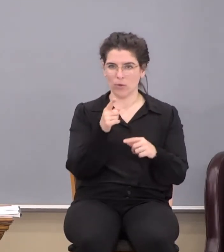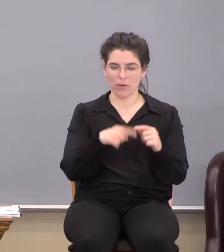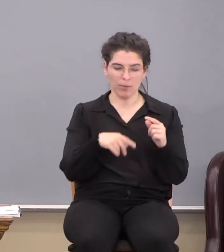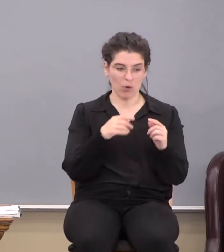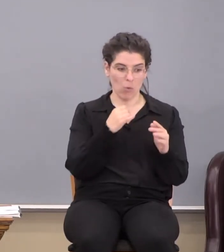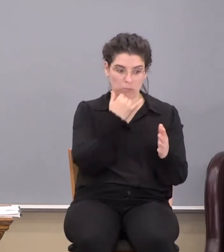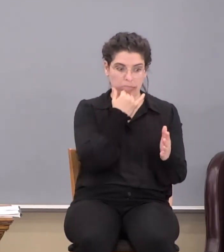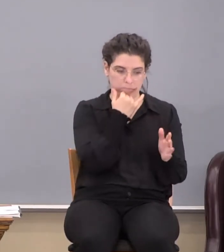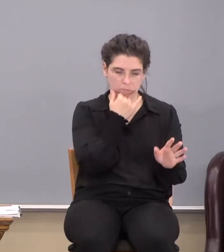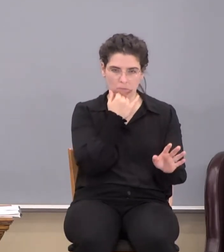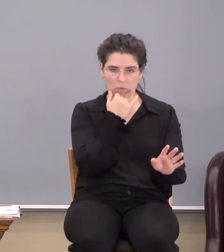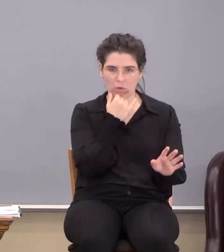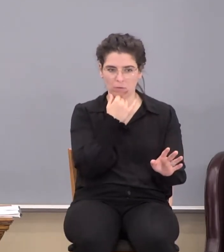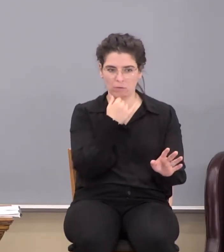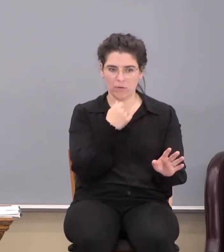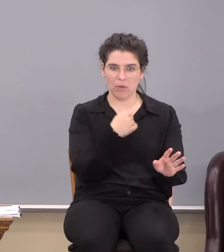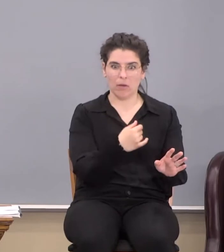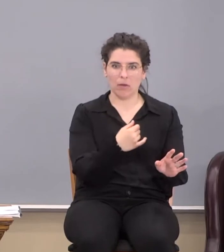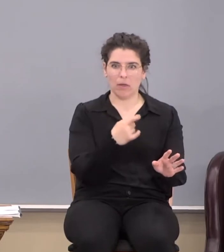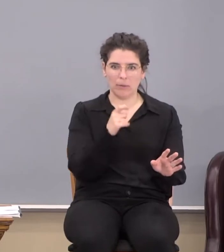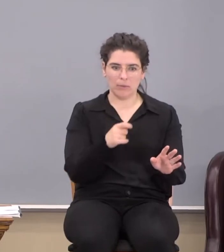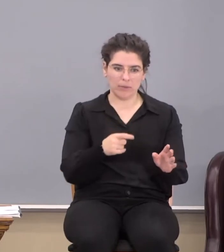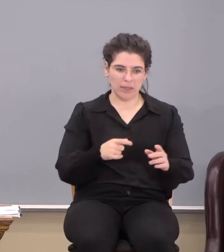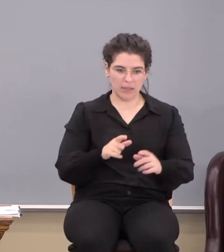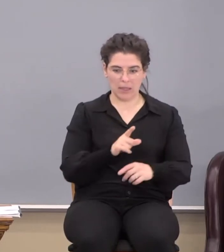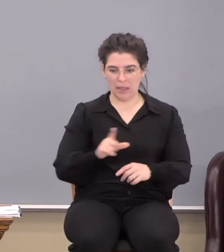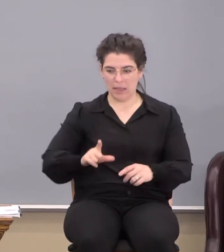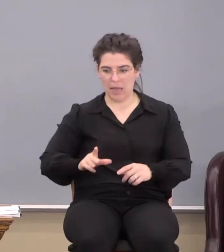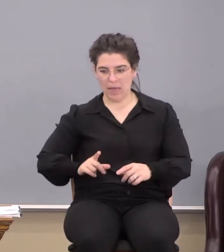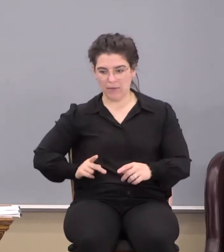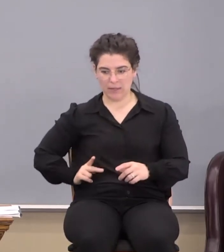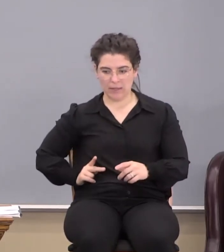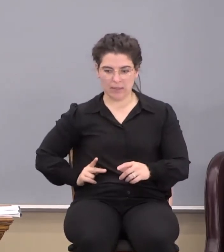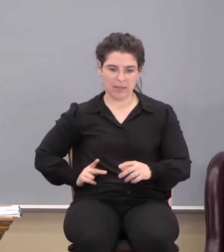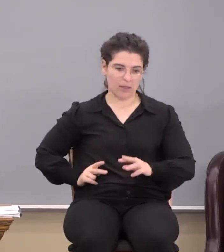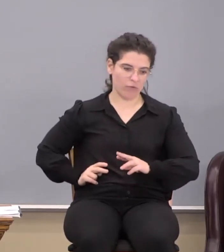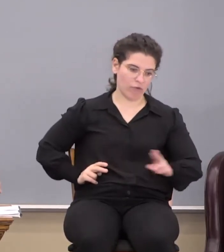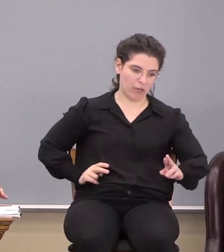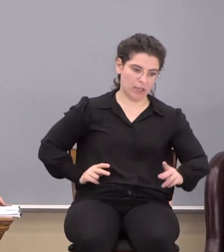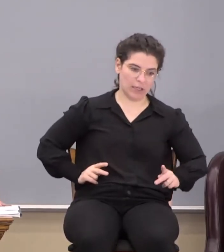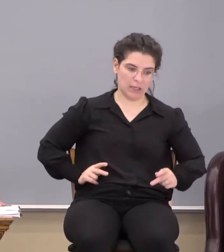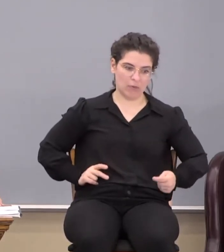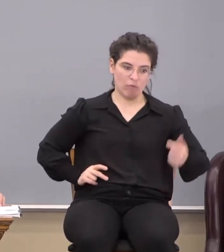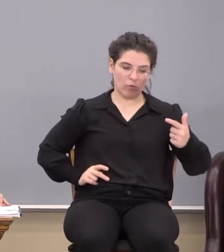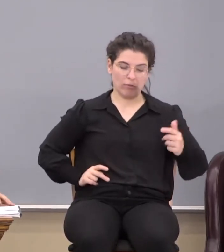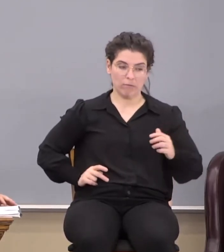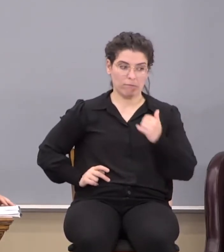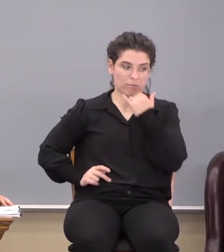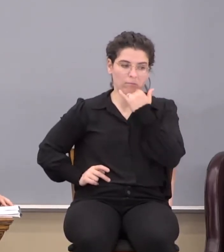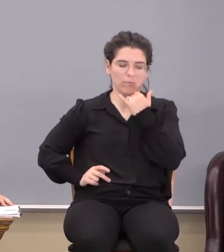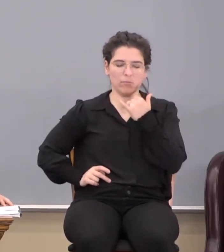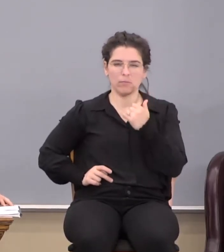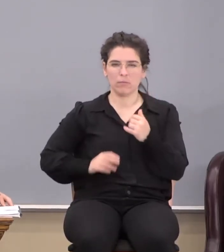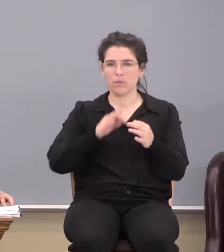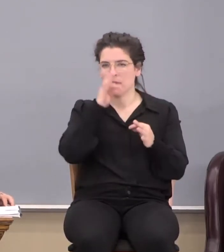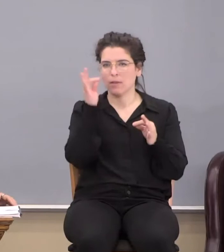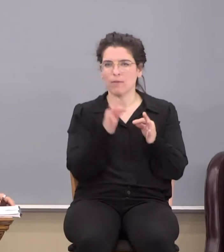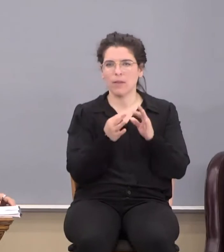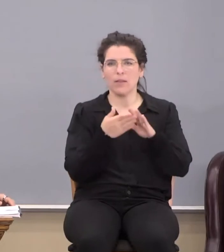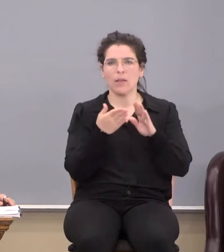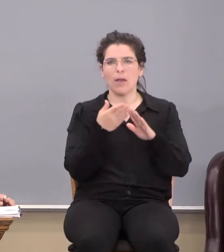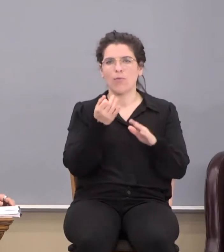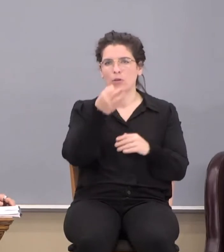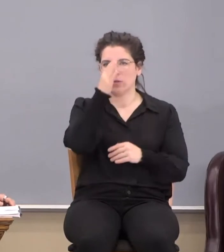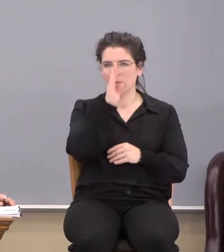them go, oops, I was supposed to take the left kidney, I took the right one, whatever, you know. faith of faith operation of